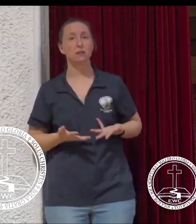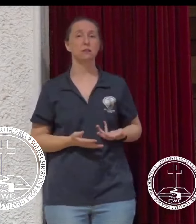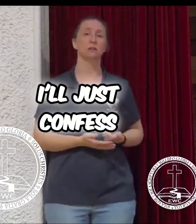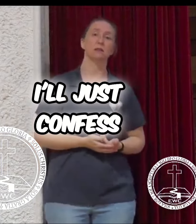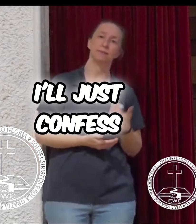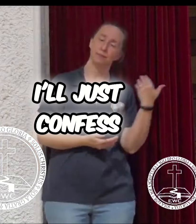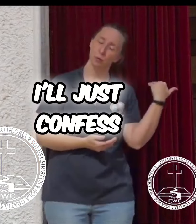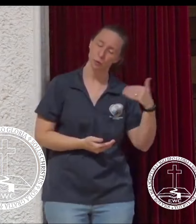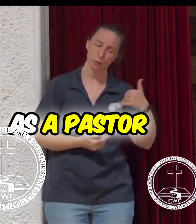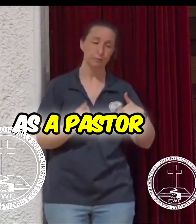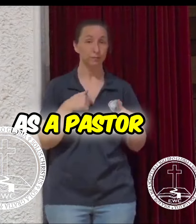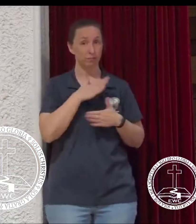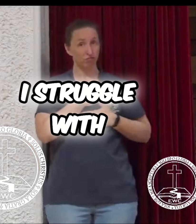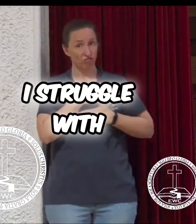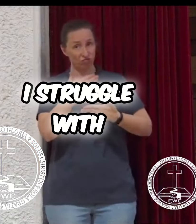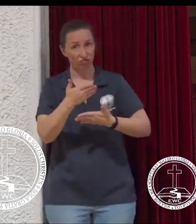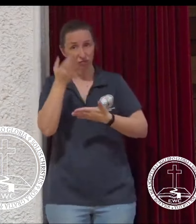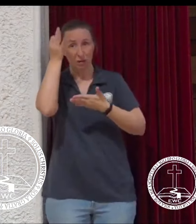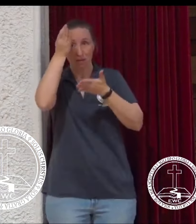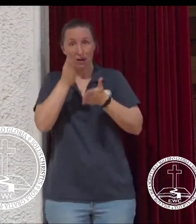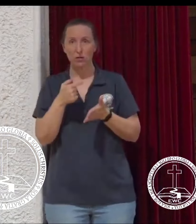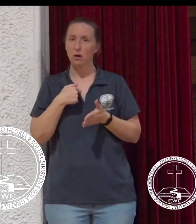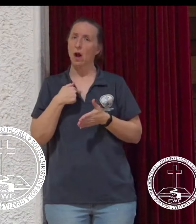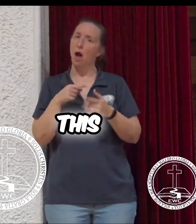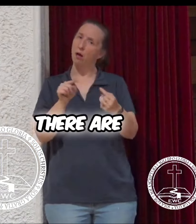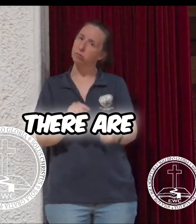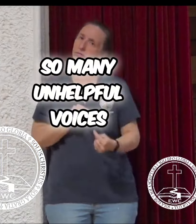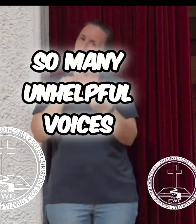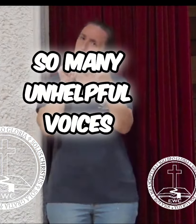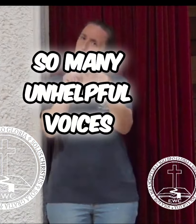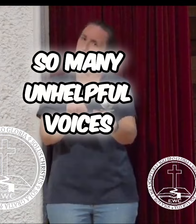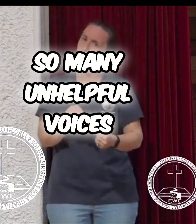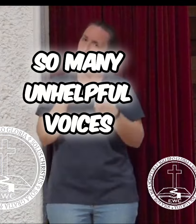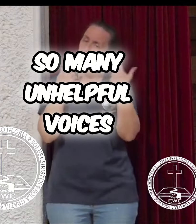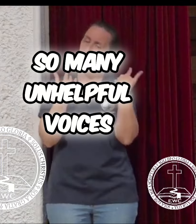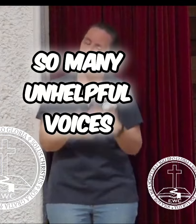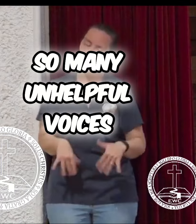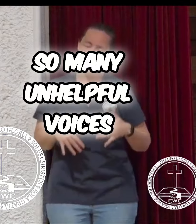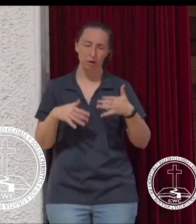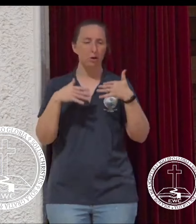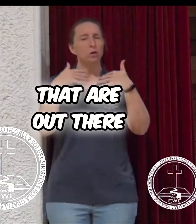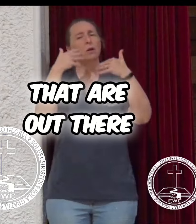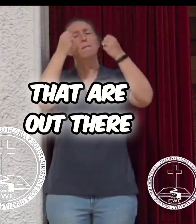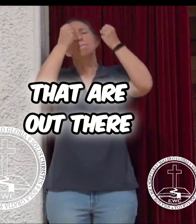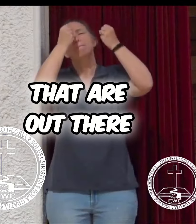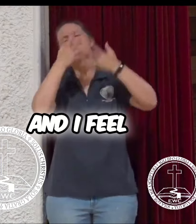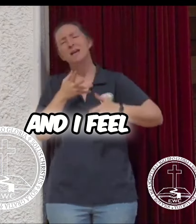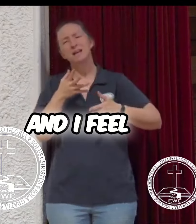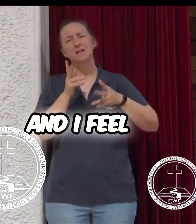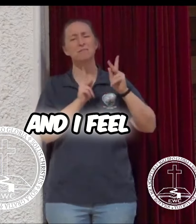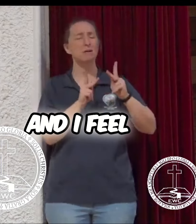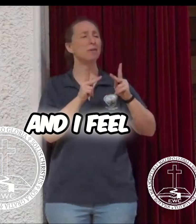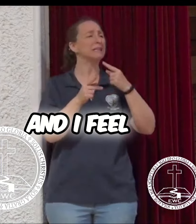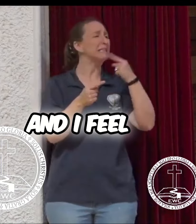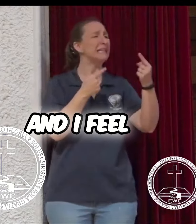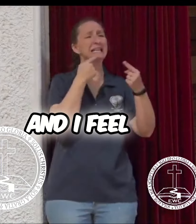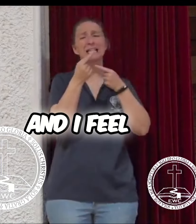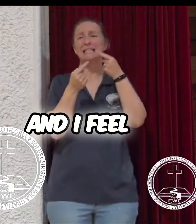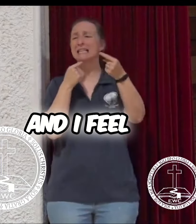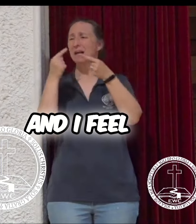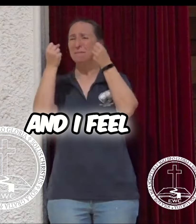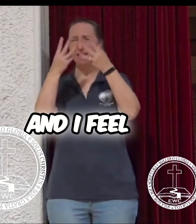Friends, I'll just confess as a pastor I struggle with this. There are so many unhelpful voices that are out there. And I feel,